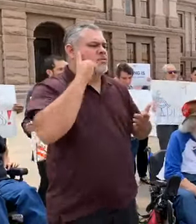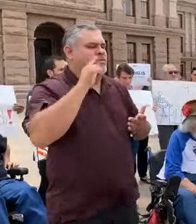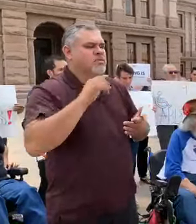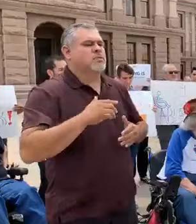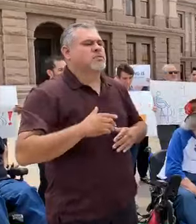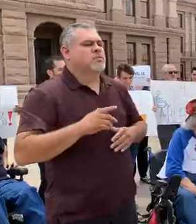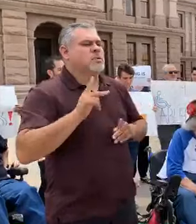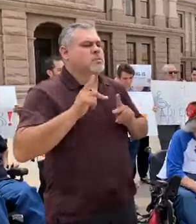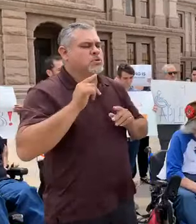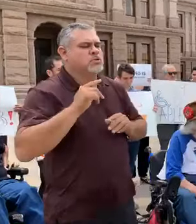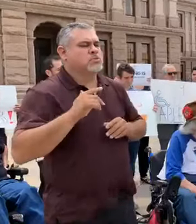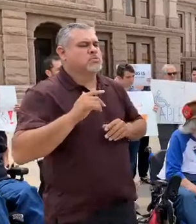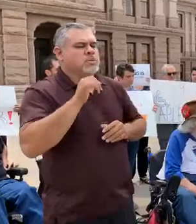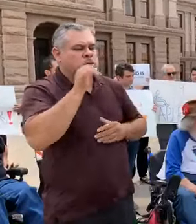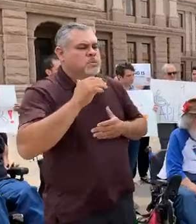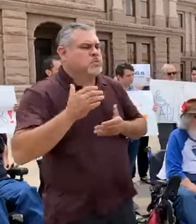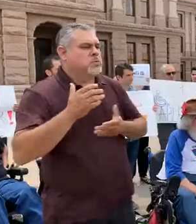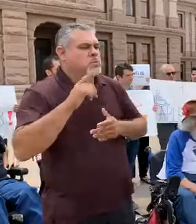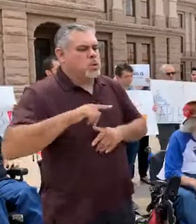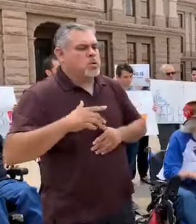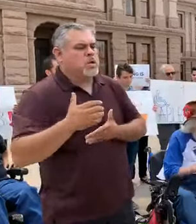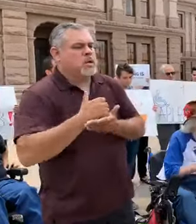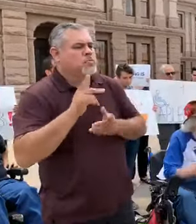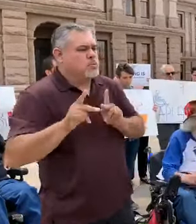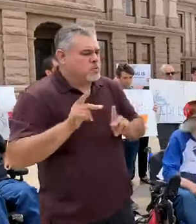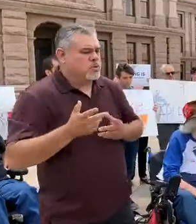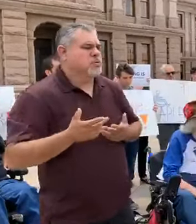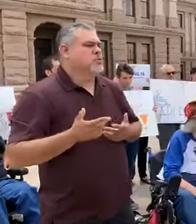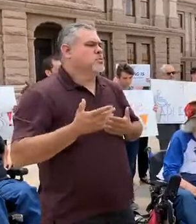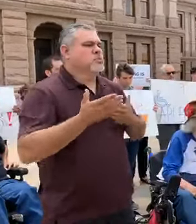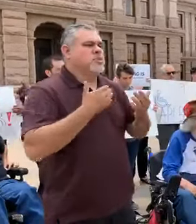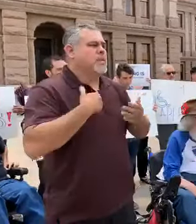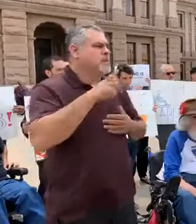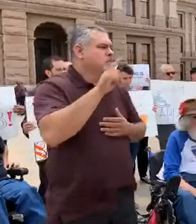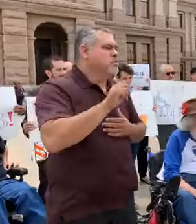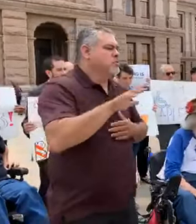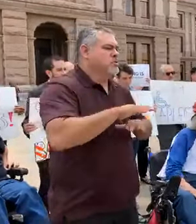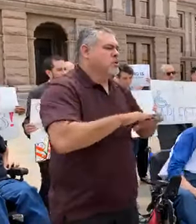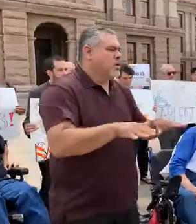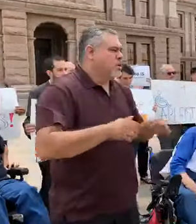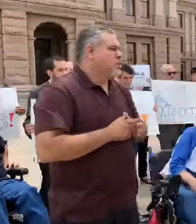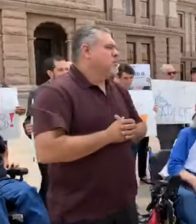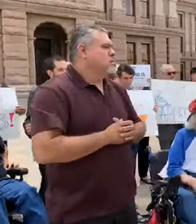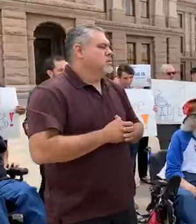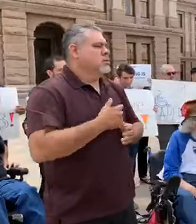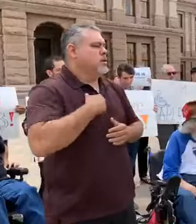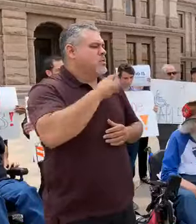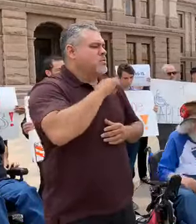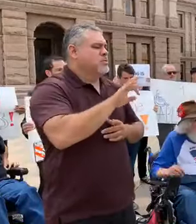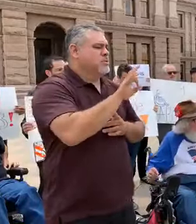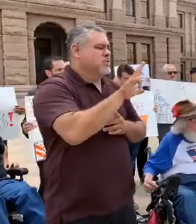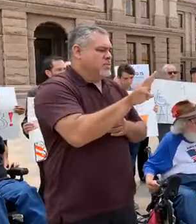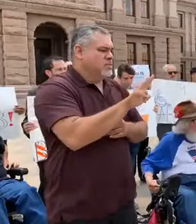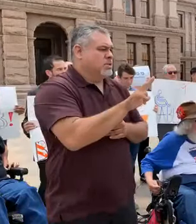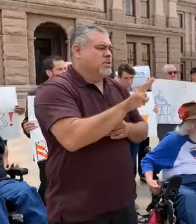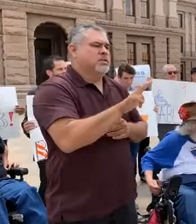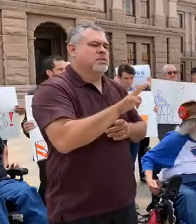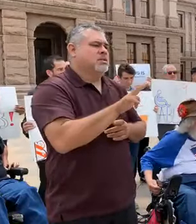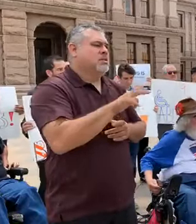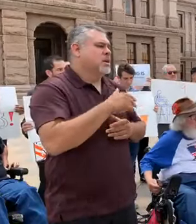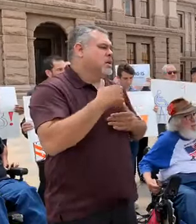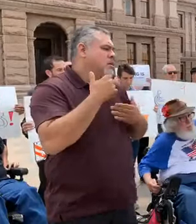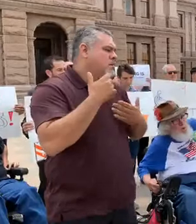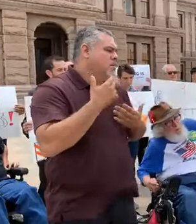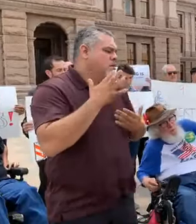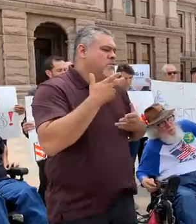-income people, regardless whether they have a disability or not. I'm 73 years old, so I don't know